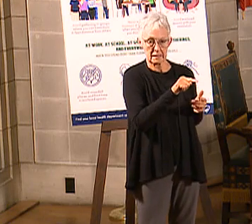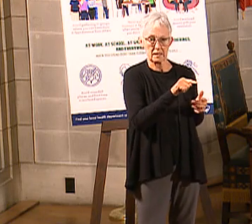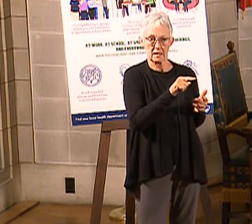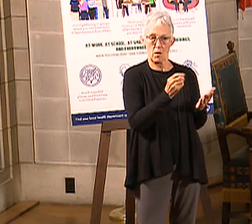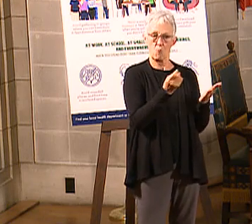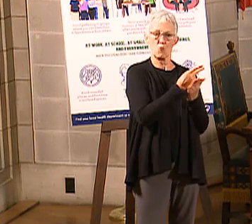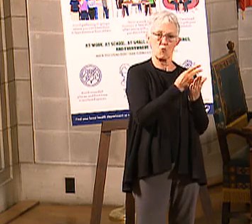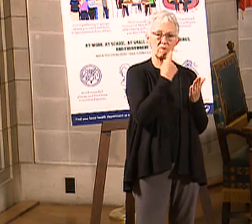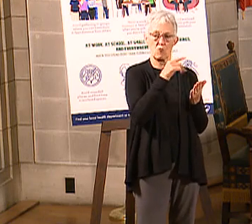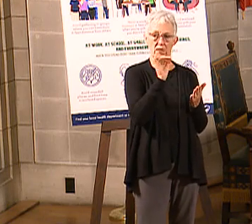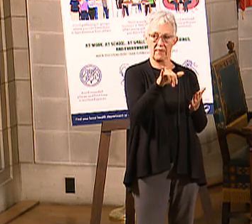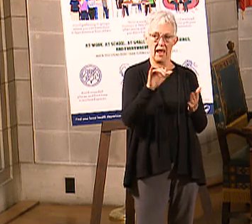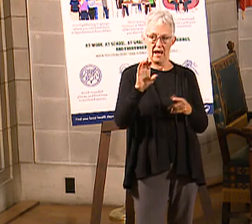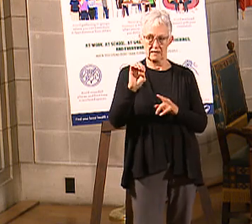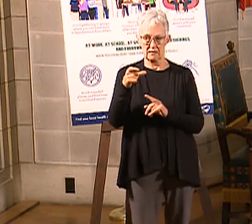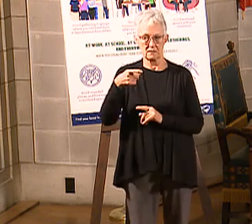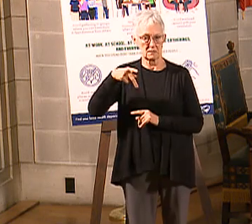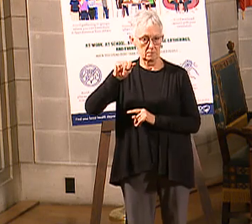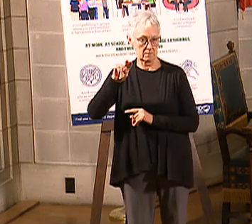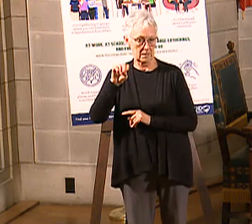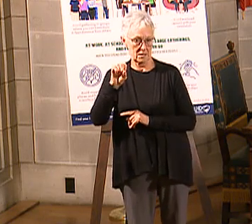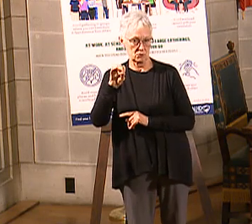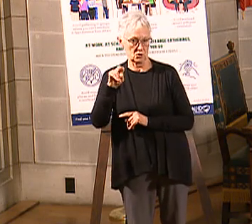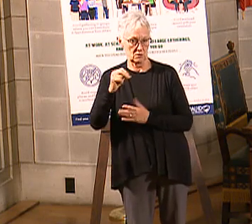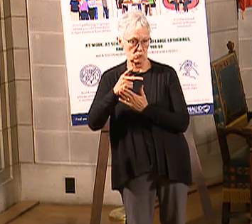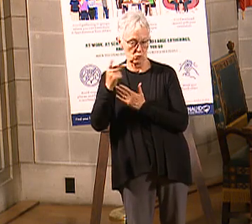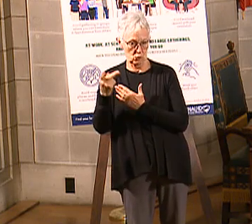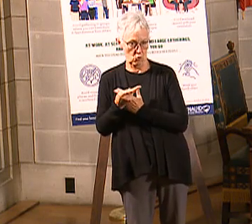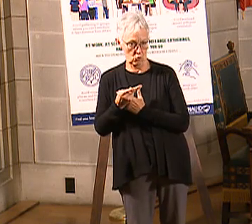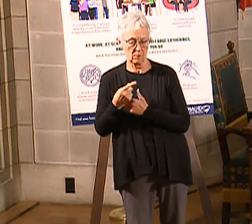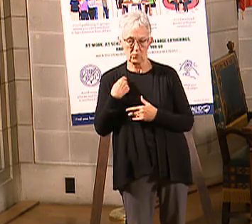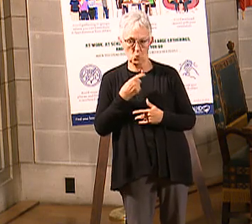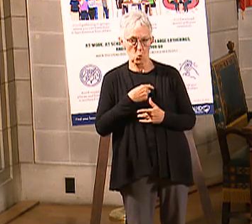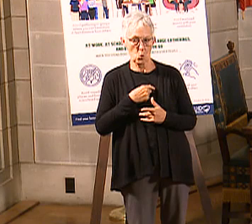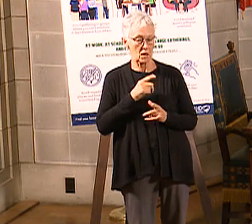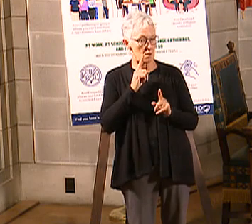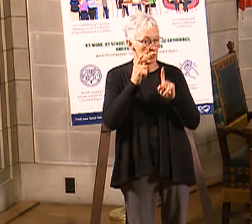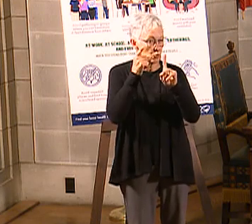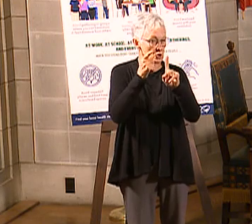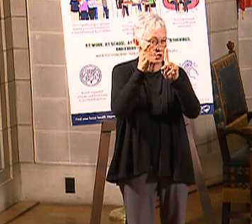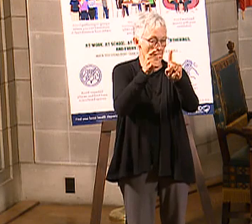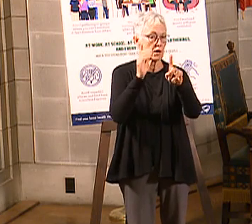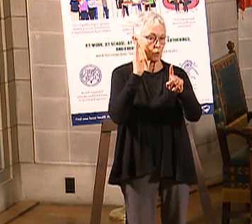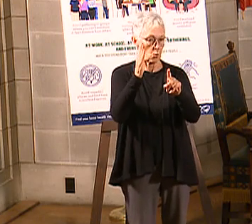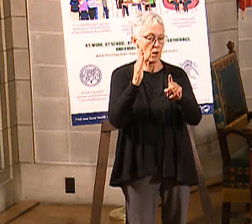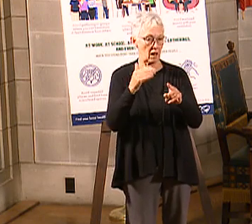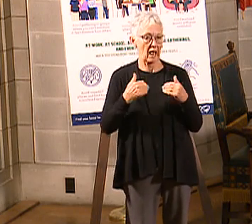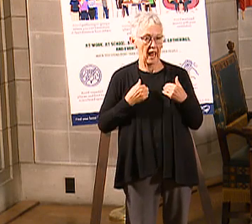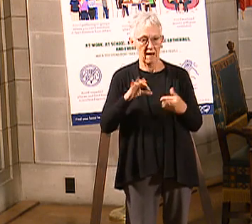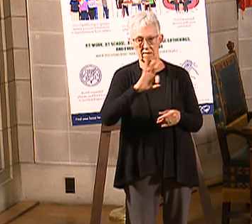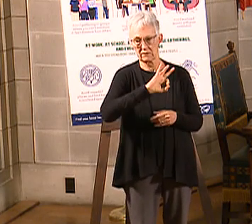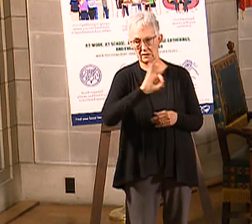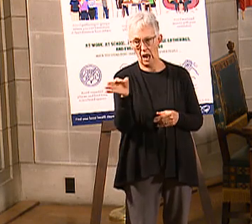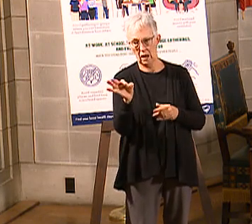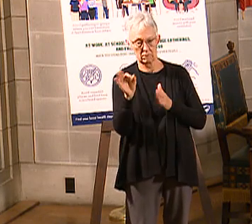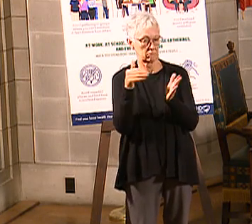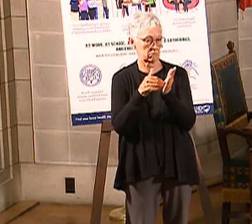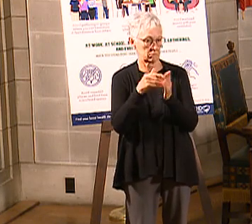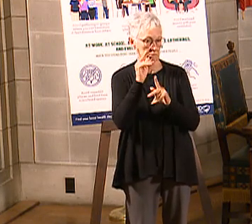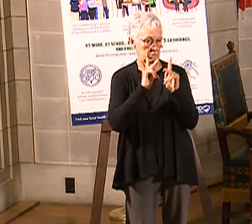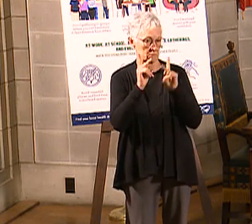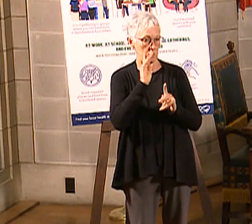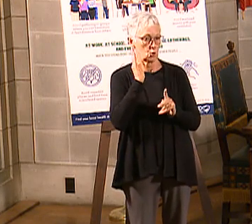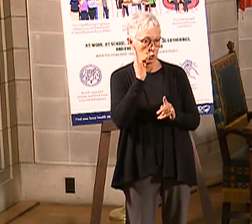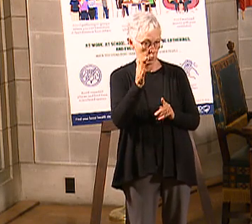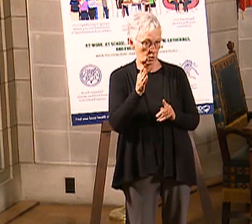We believe that we are on target to meet that 90,000 persons who we believe will be eligible and who will